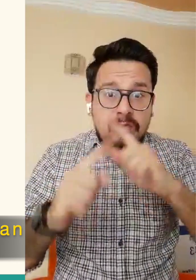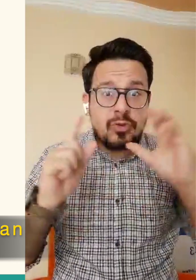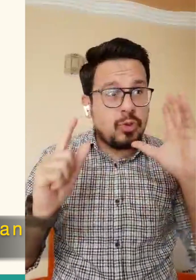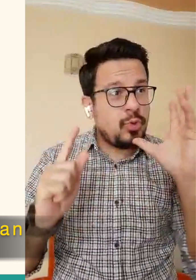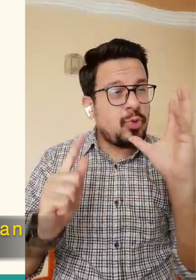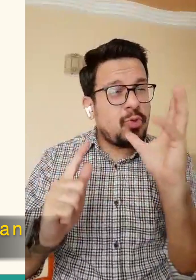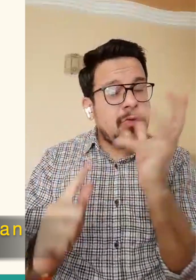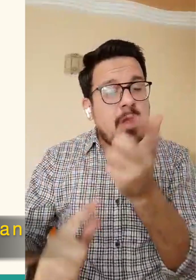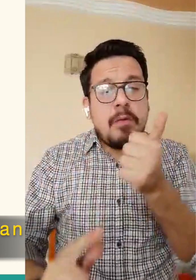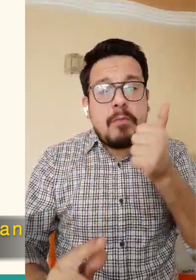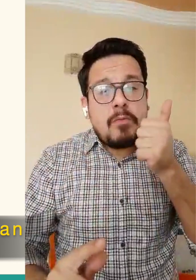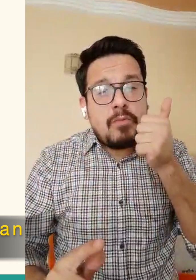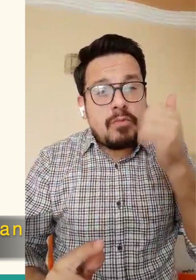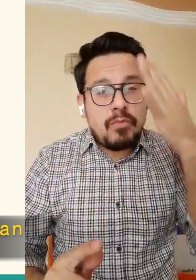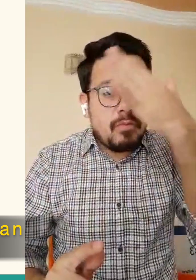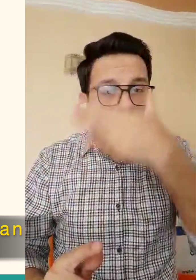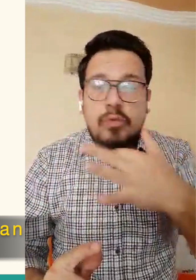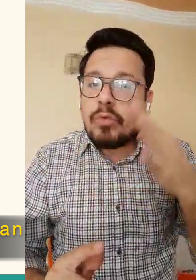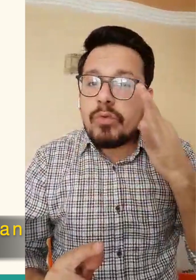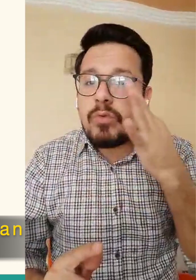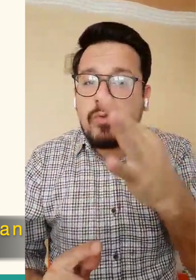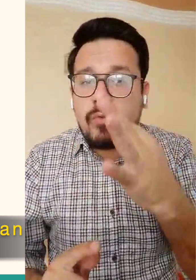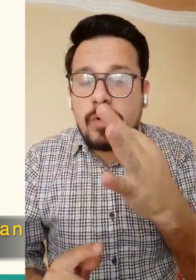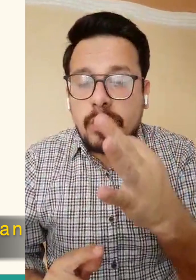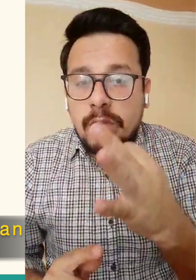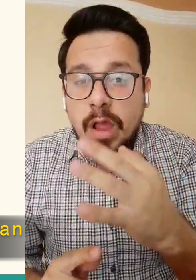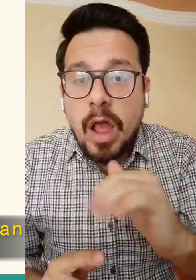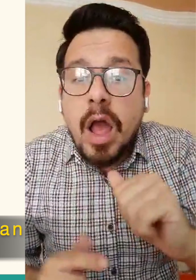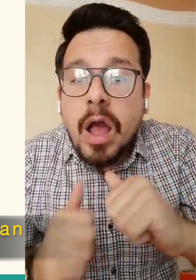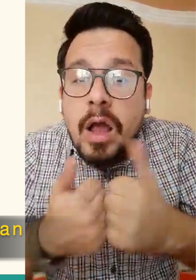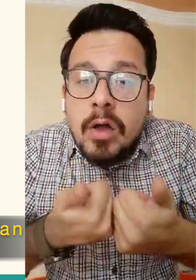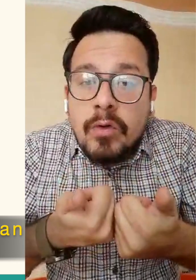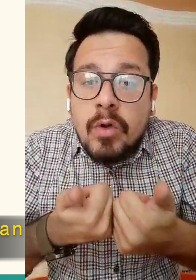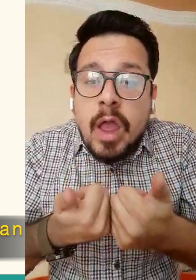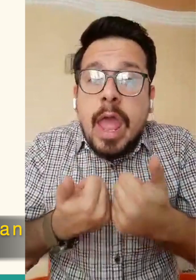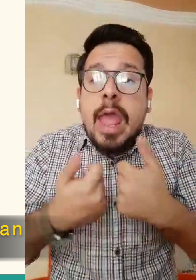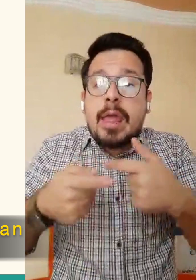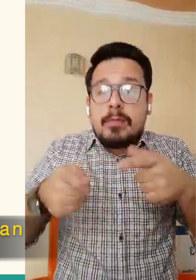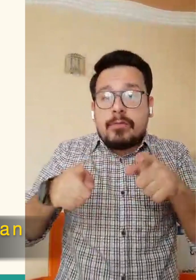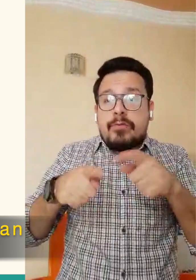This world can only be a better place if we help each other.